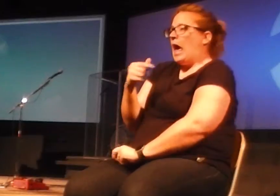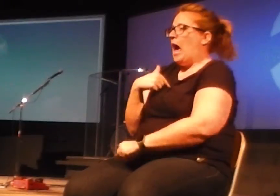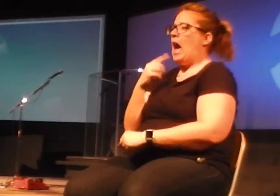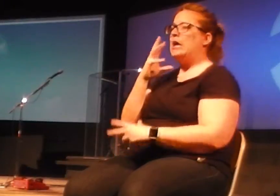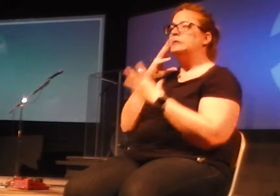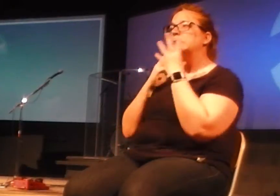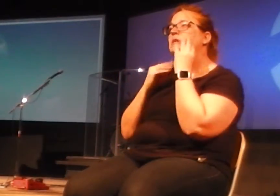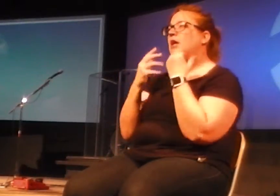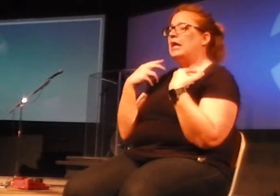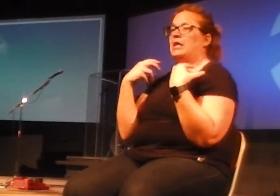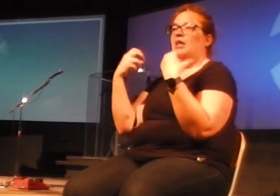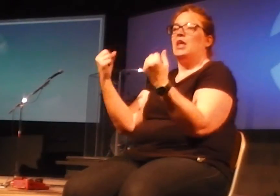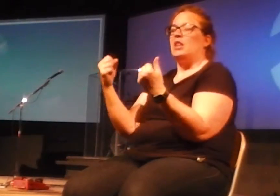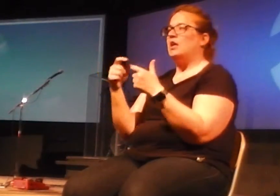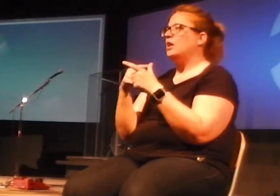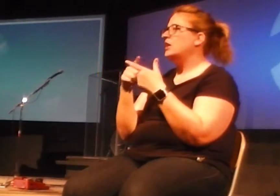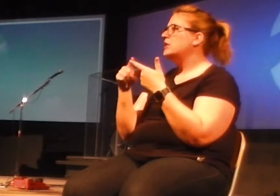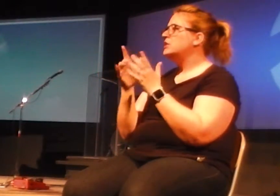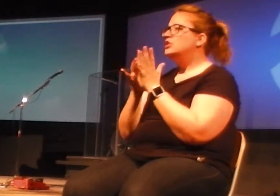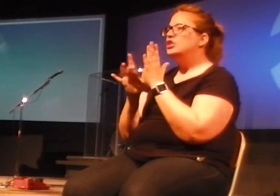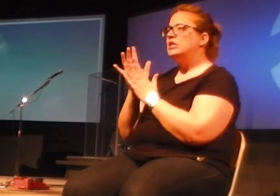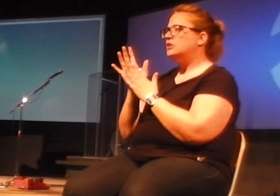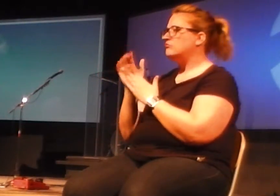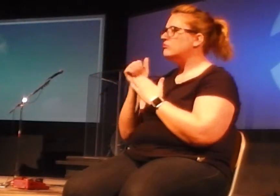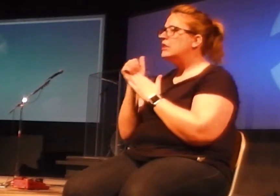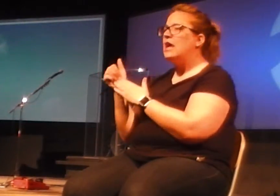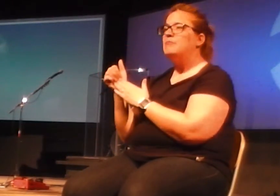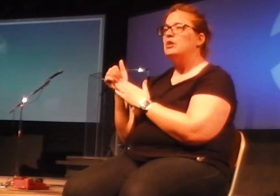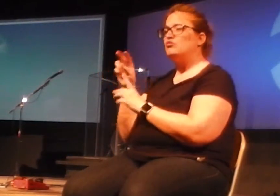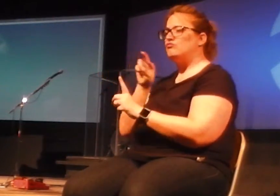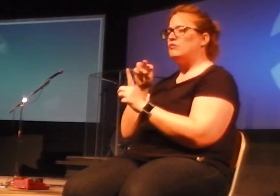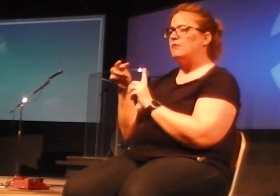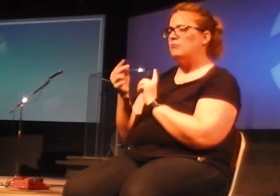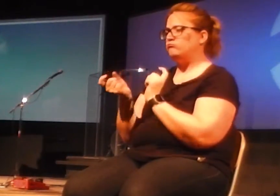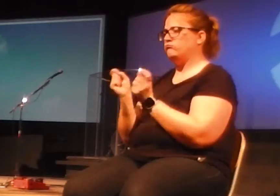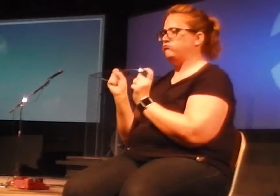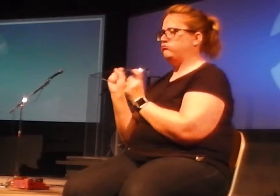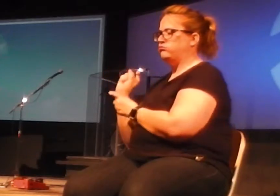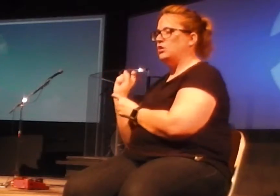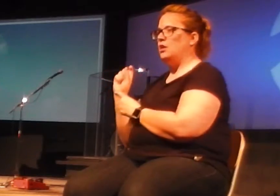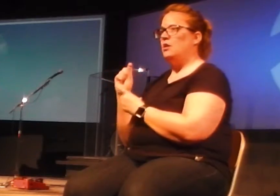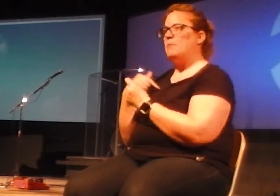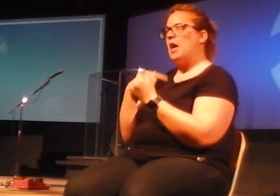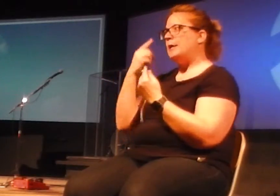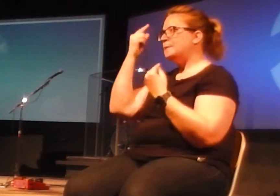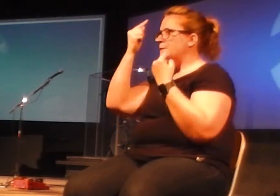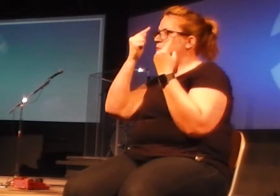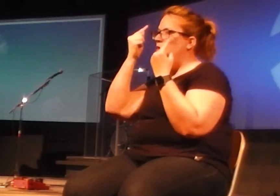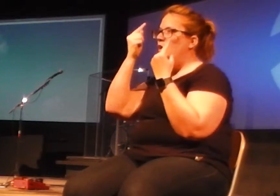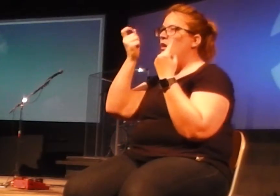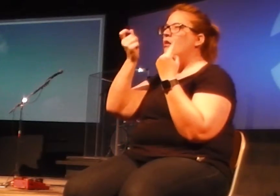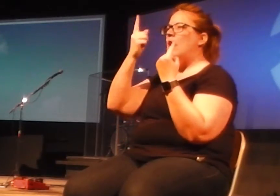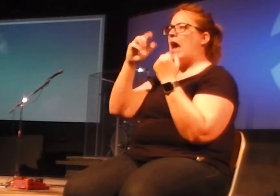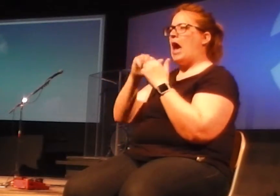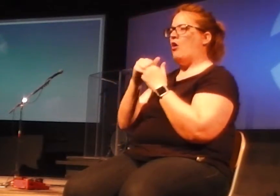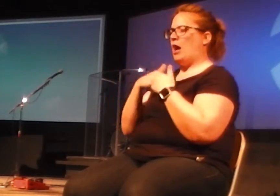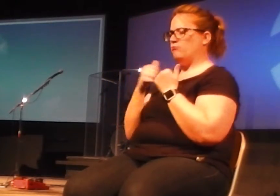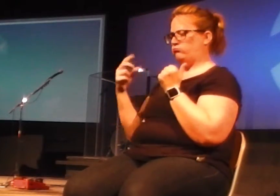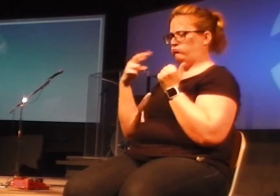Jesus has led me through, you know, perspective shifts and changes in the way I see myself, the way I see my future.